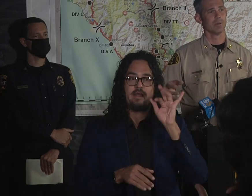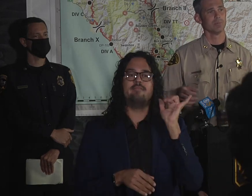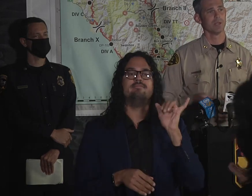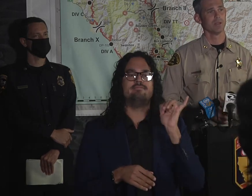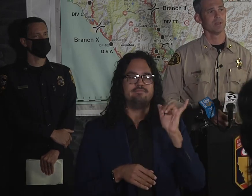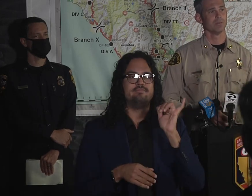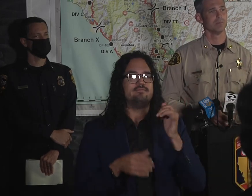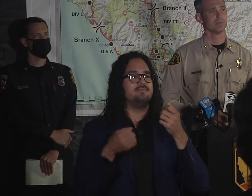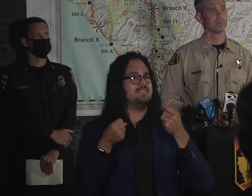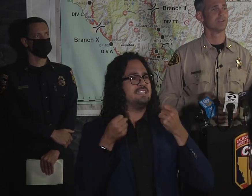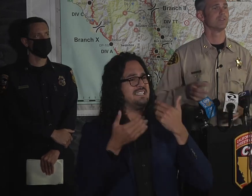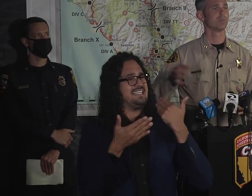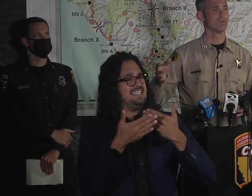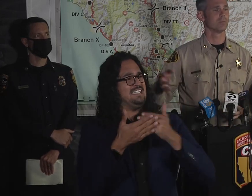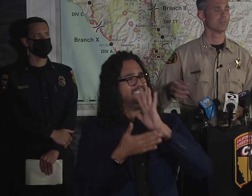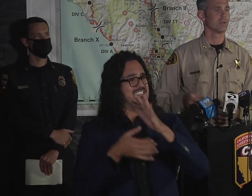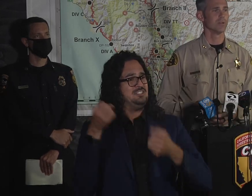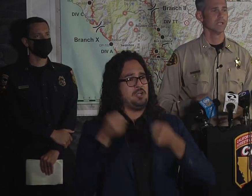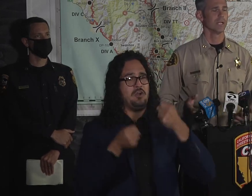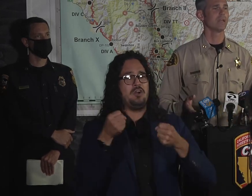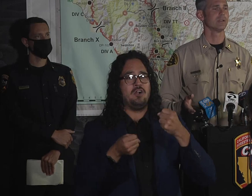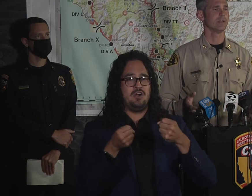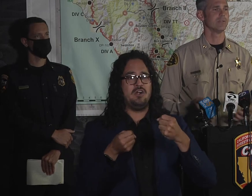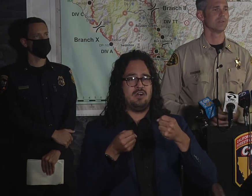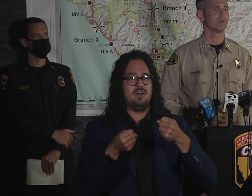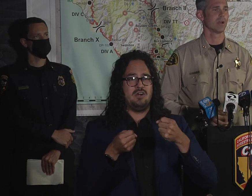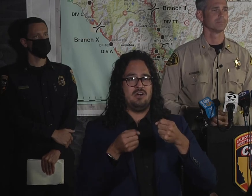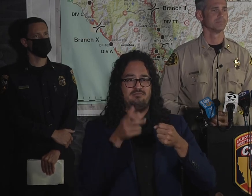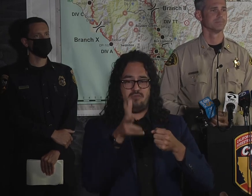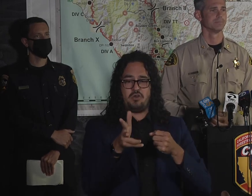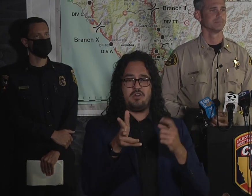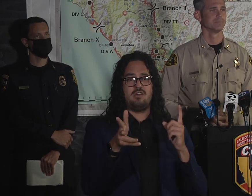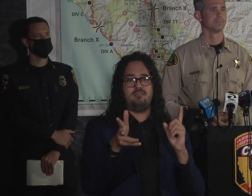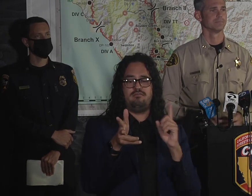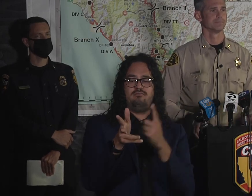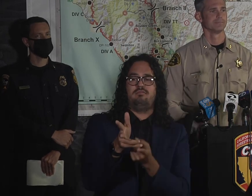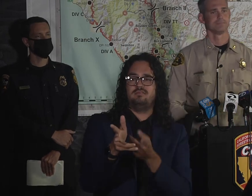and some distance away from his vehicle, likely leaving the fire.